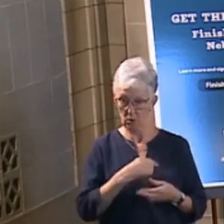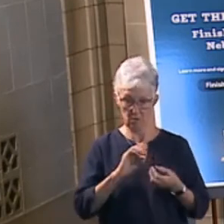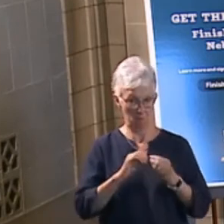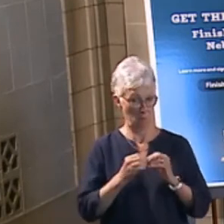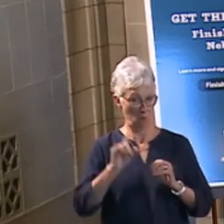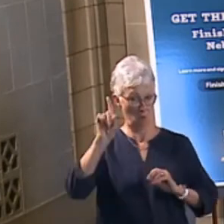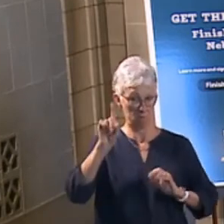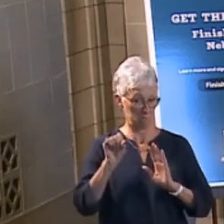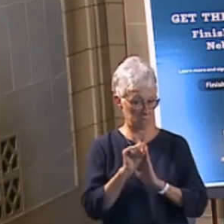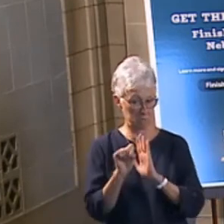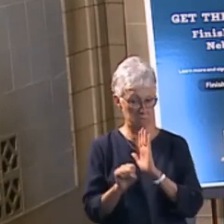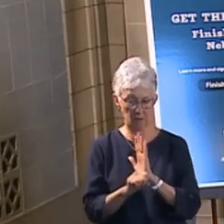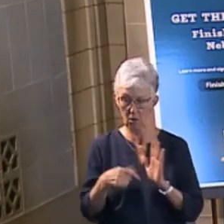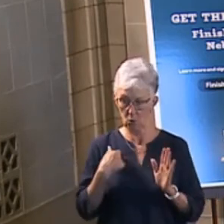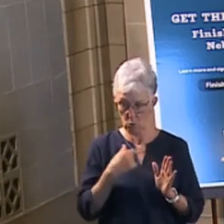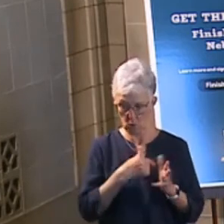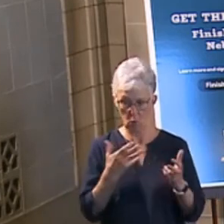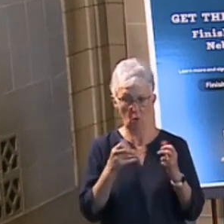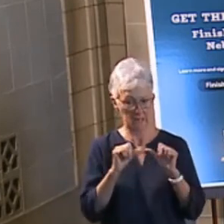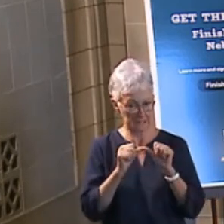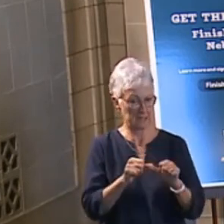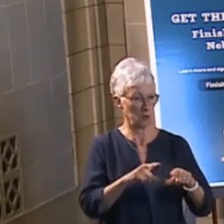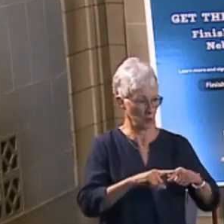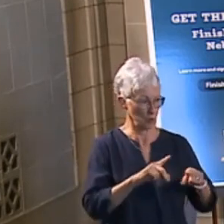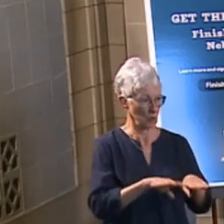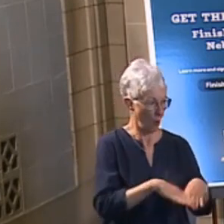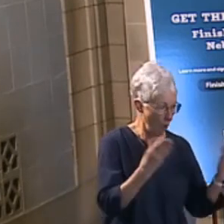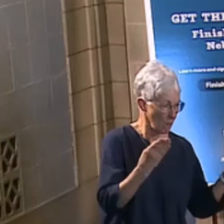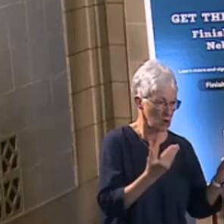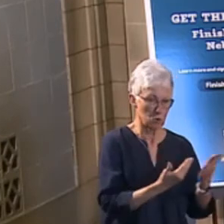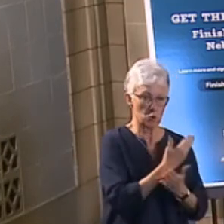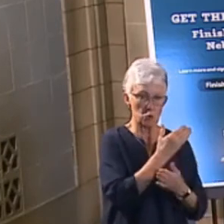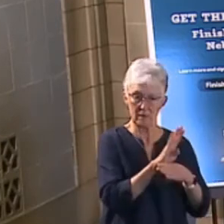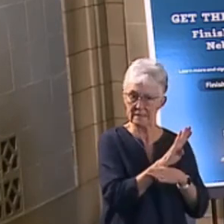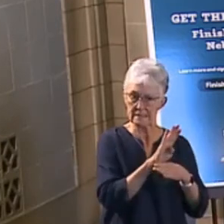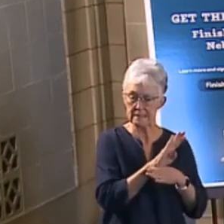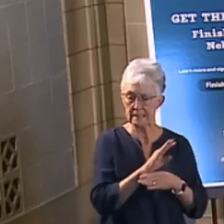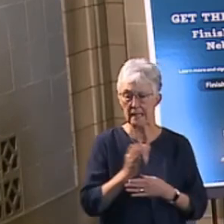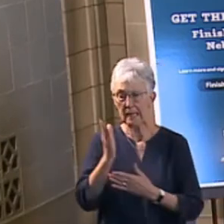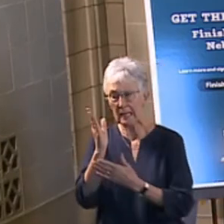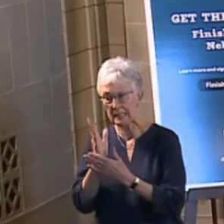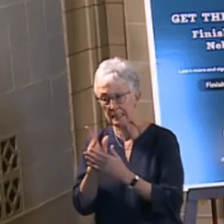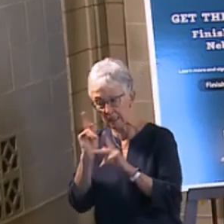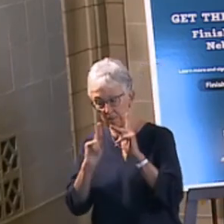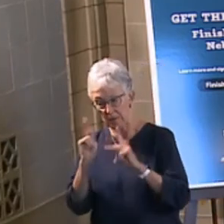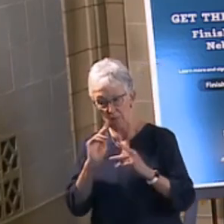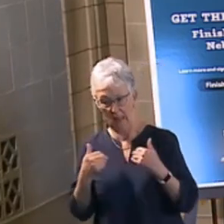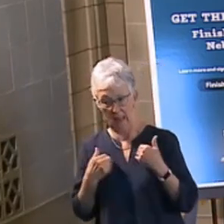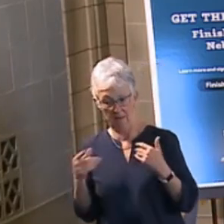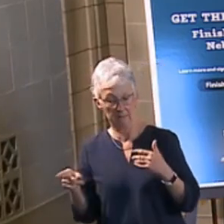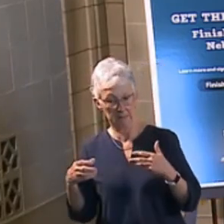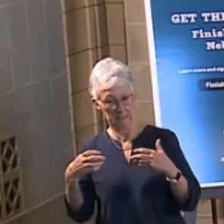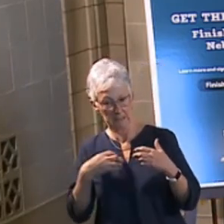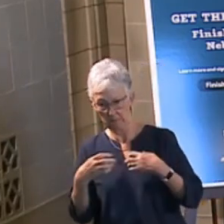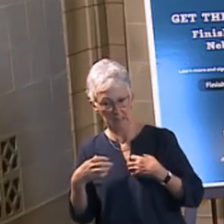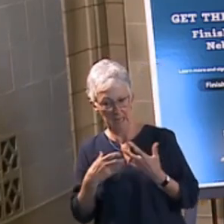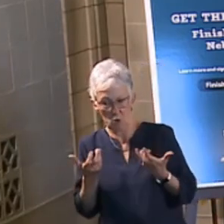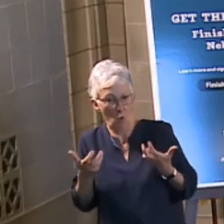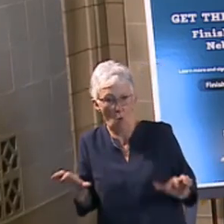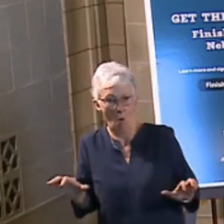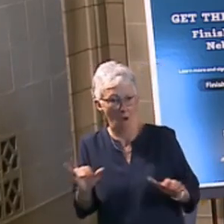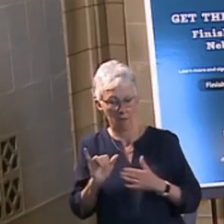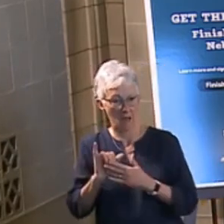keep that title, so we want to continue to do that. With regard to the issues, I think you can see what's happened with regard to the